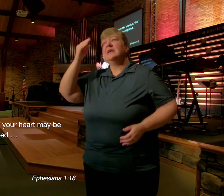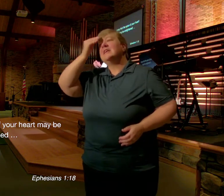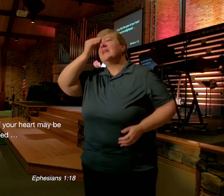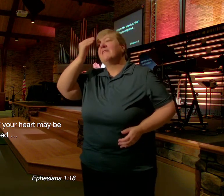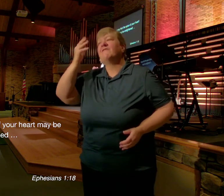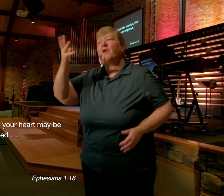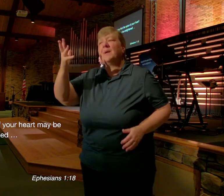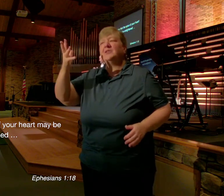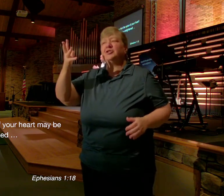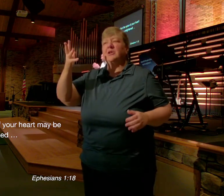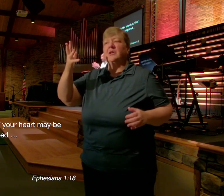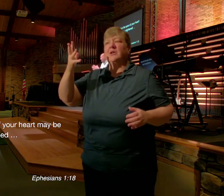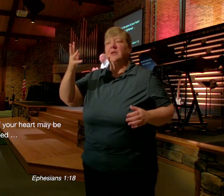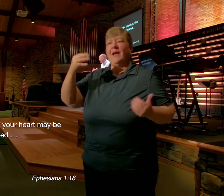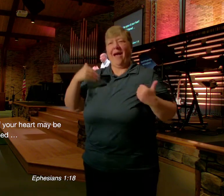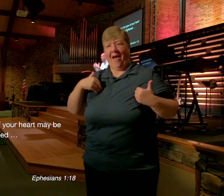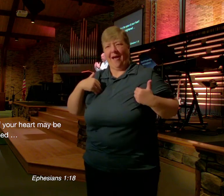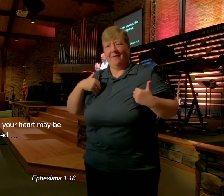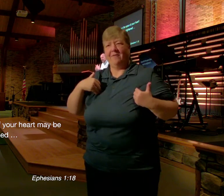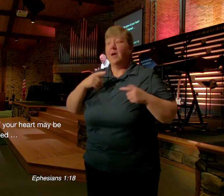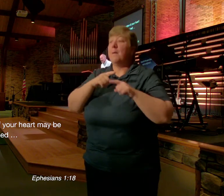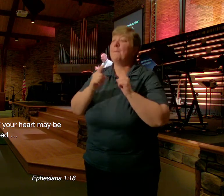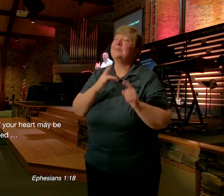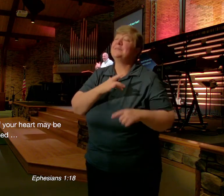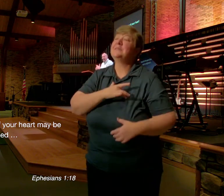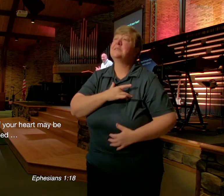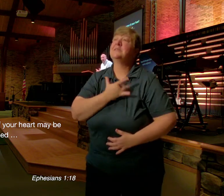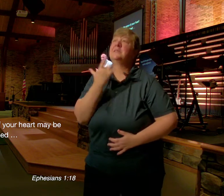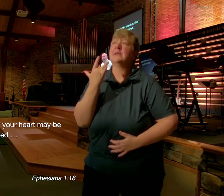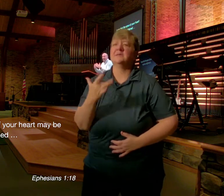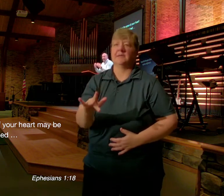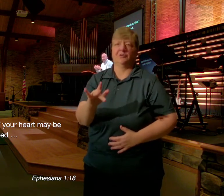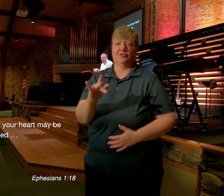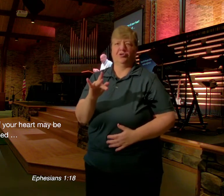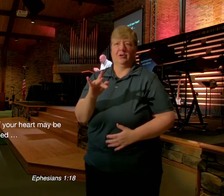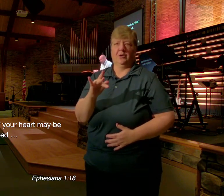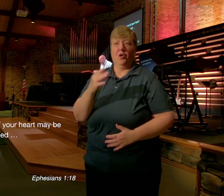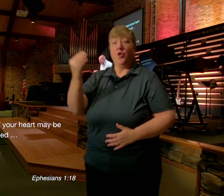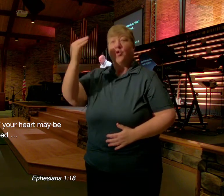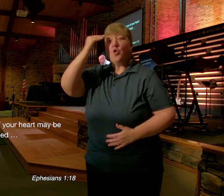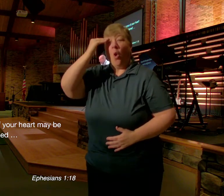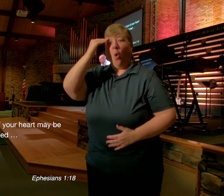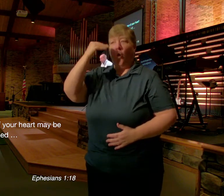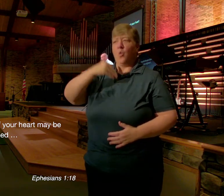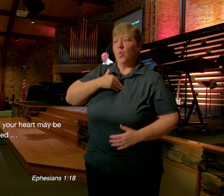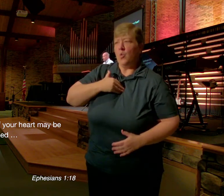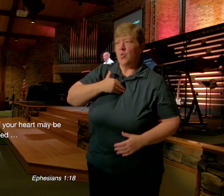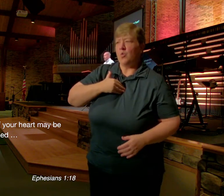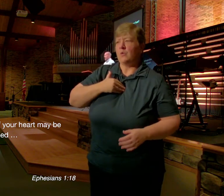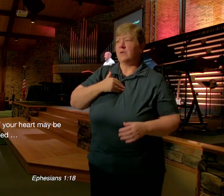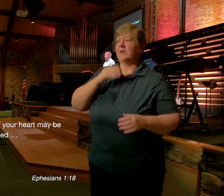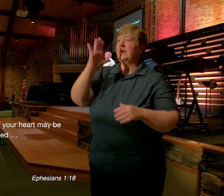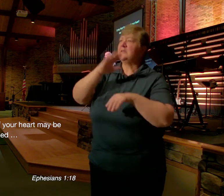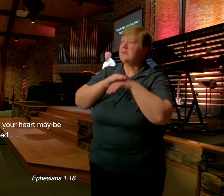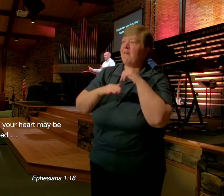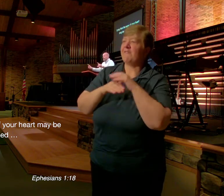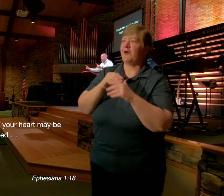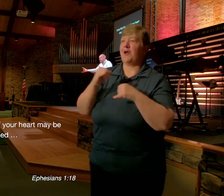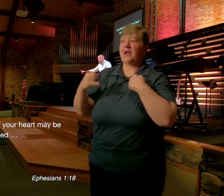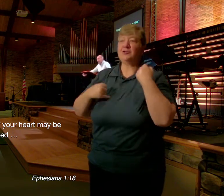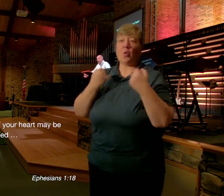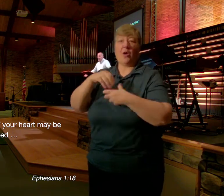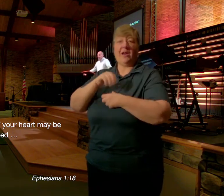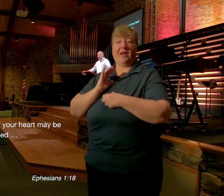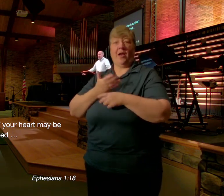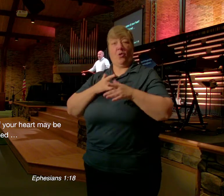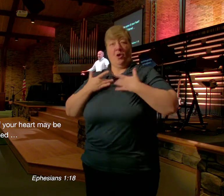To sense And know God's love And comfort And joy Deep down in our hearts And friends If you don't